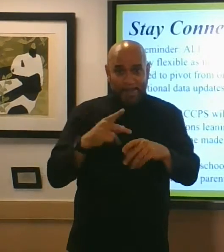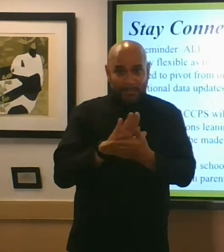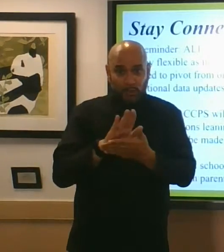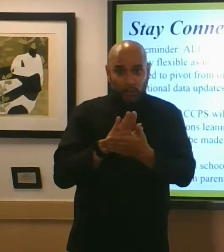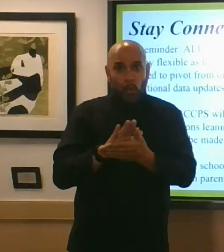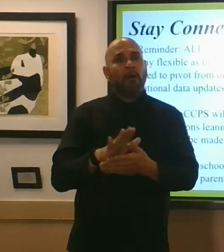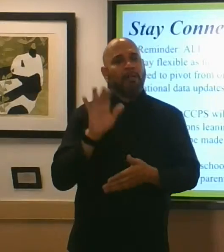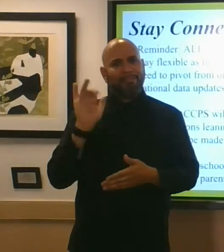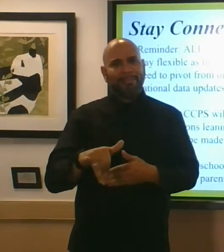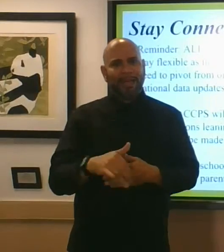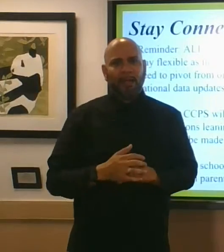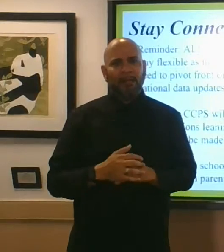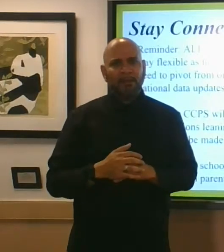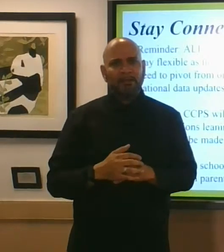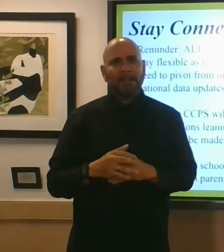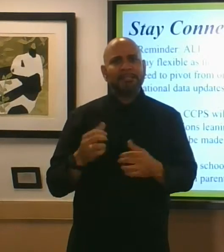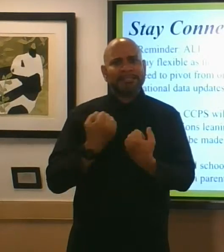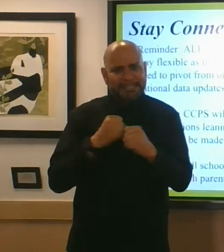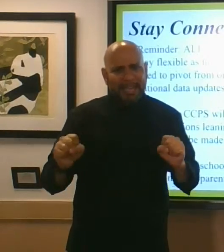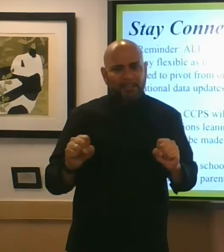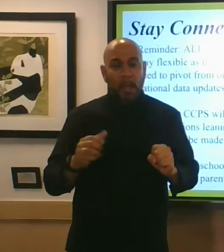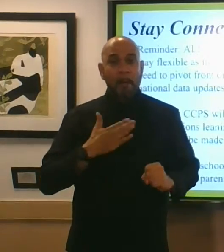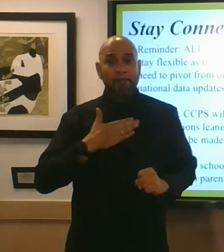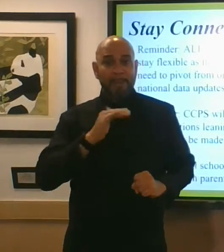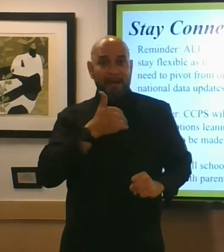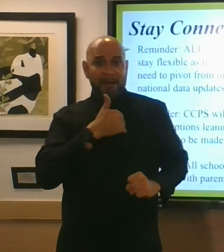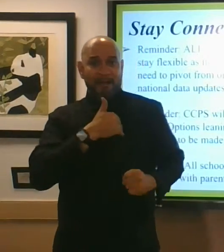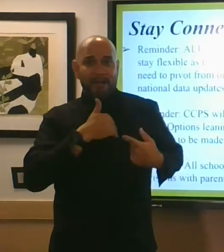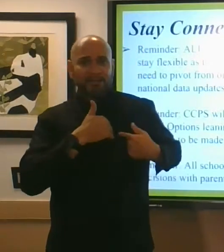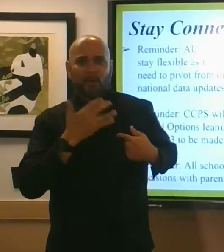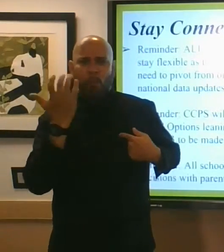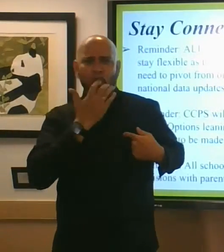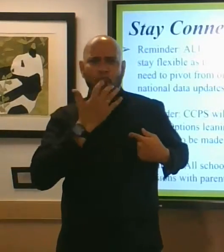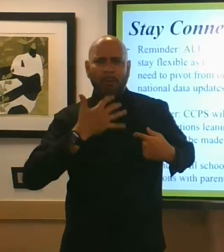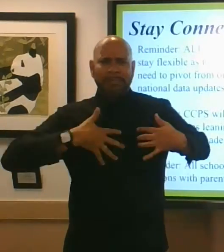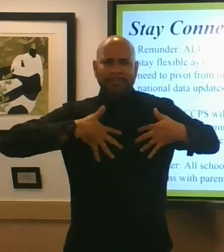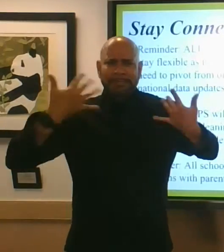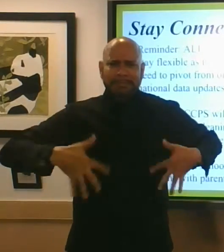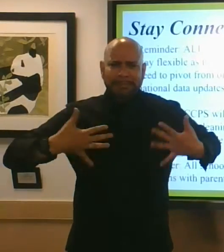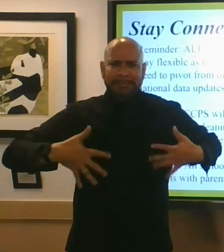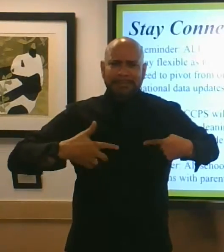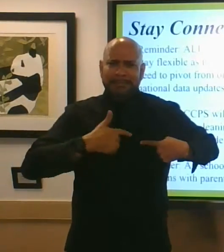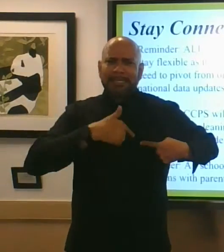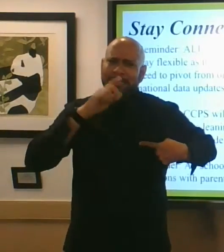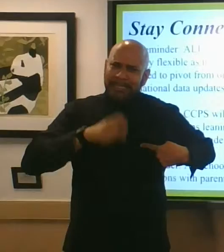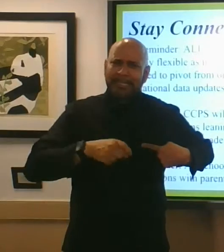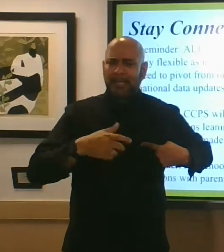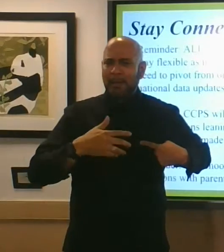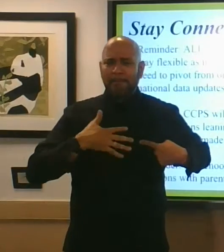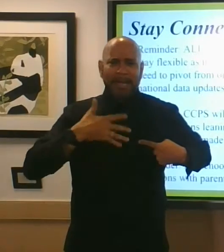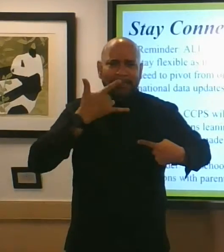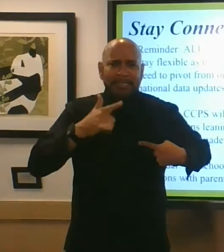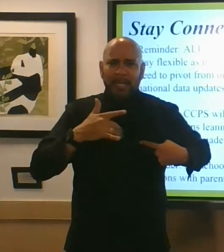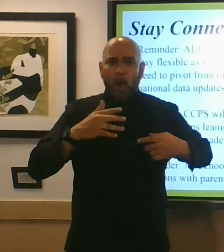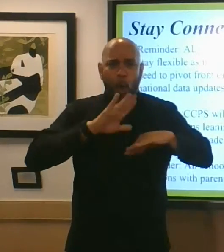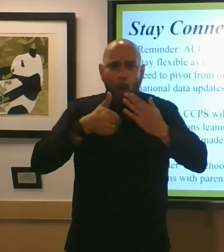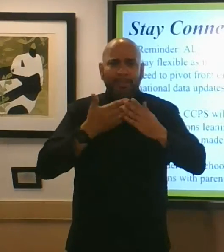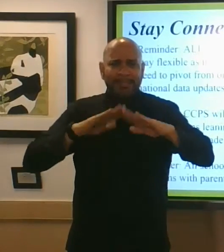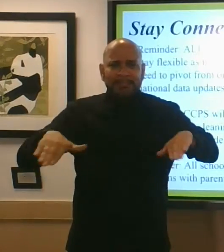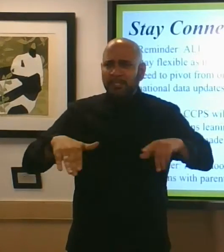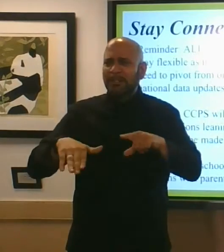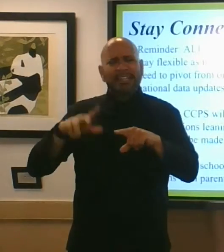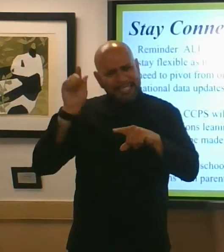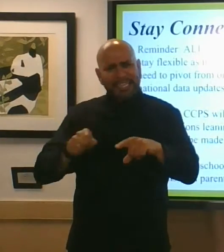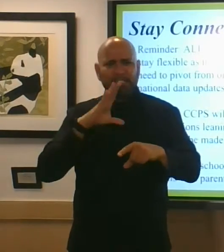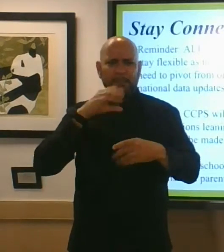my heart is heavy when it comes to our kids because they need to be in school school is often